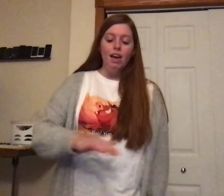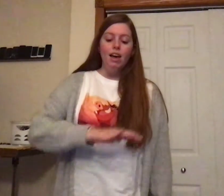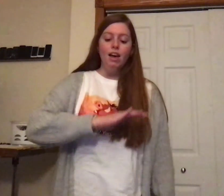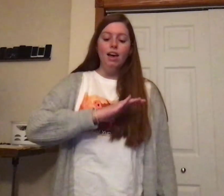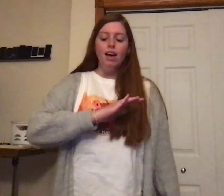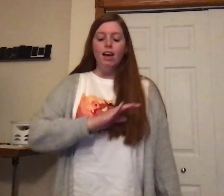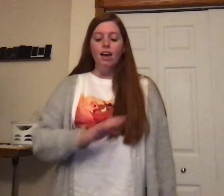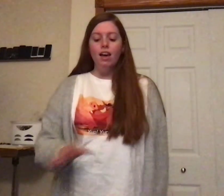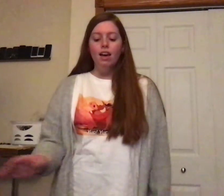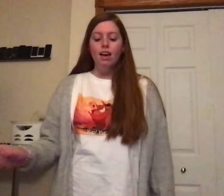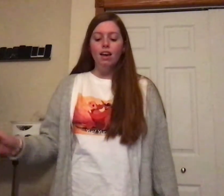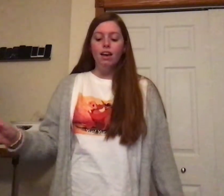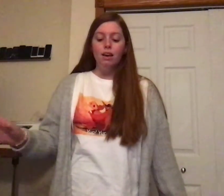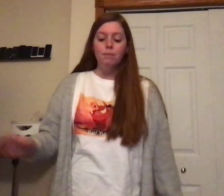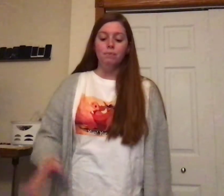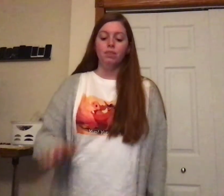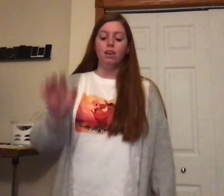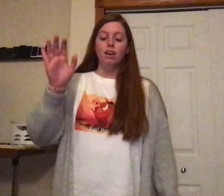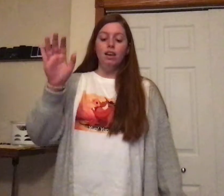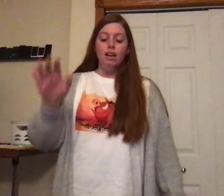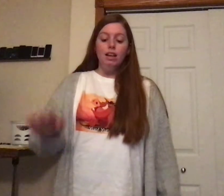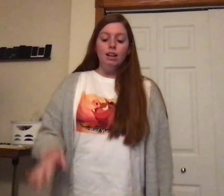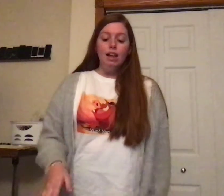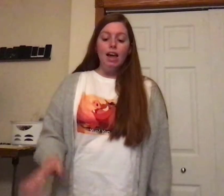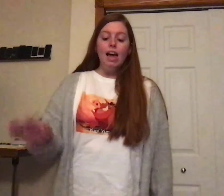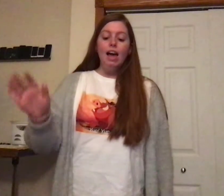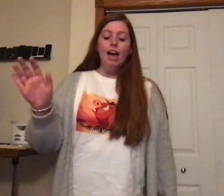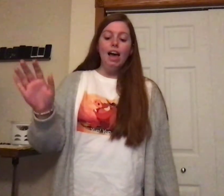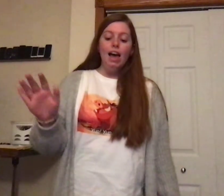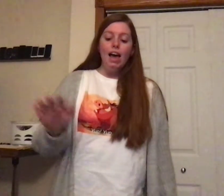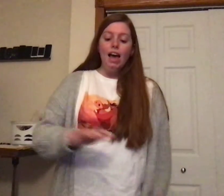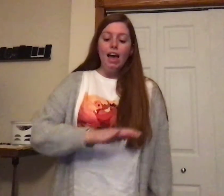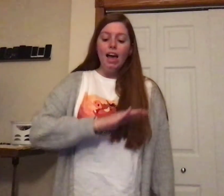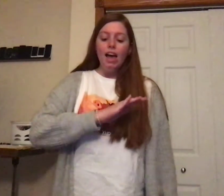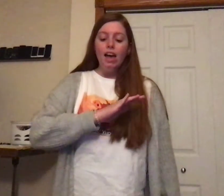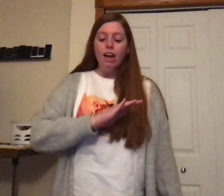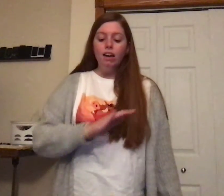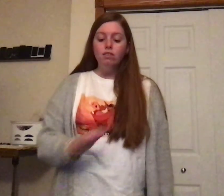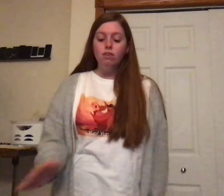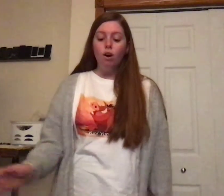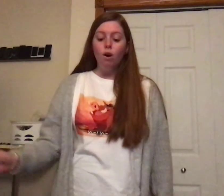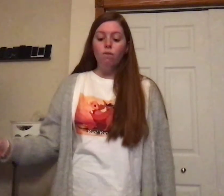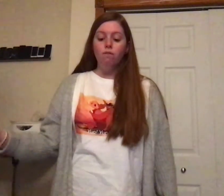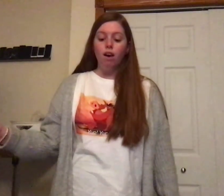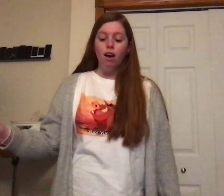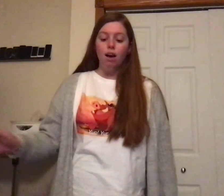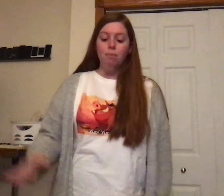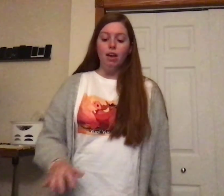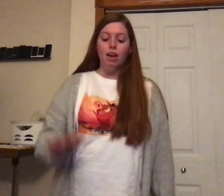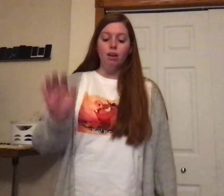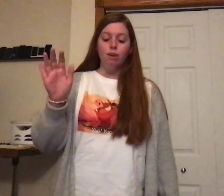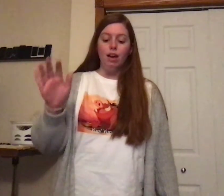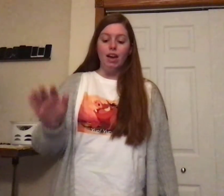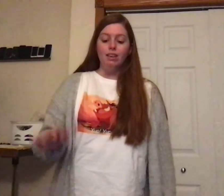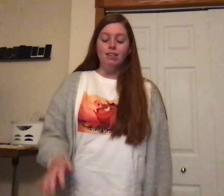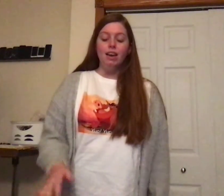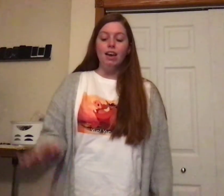Le, So, Fa, Re, Ti,